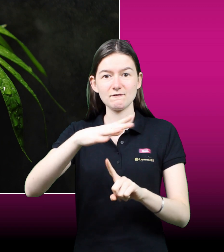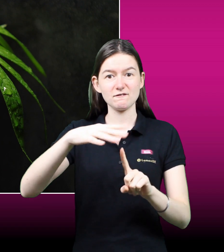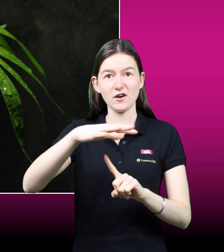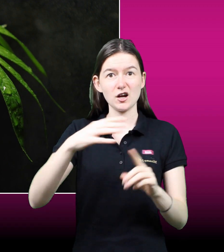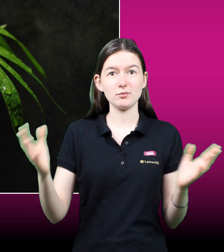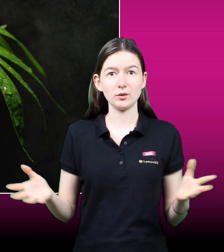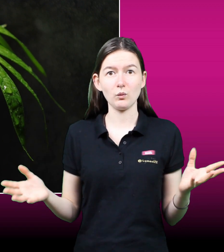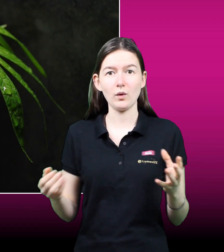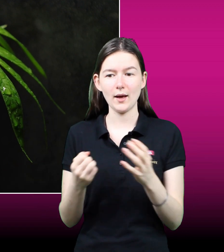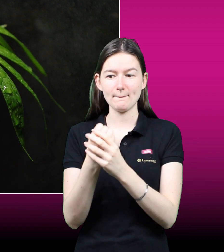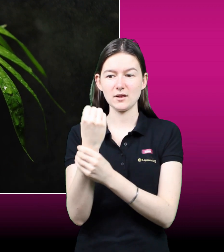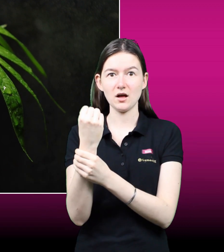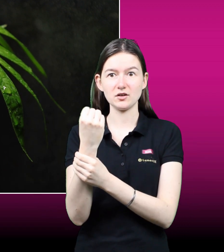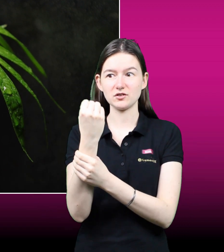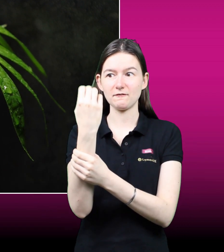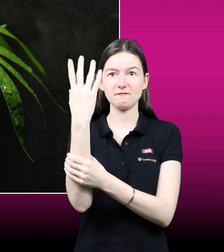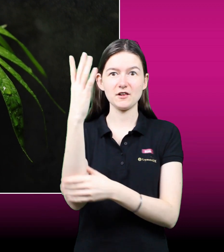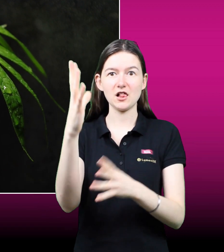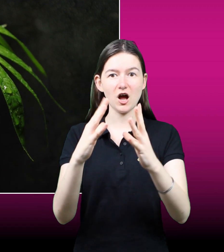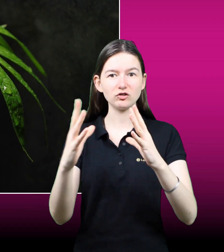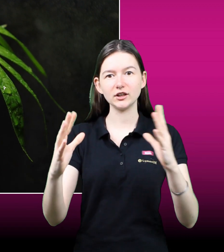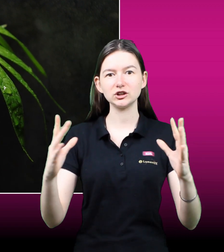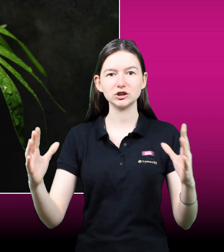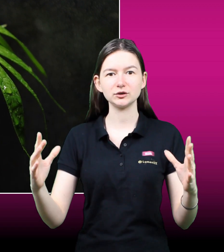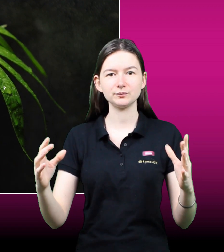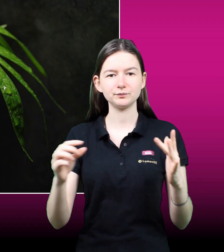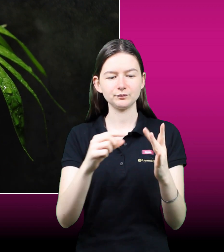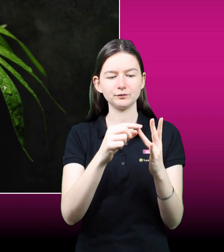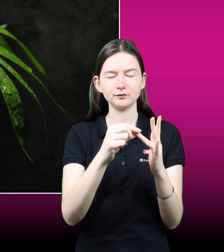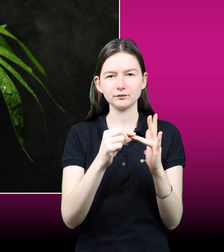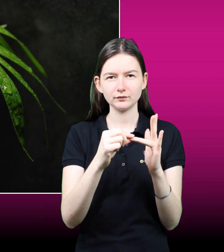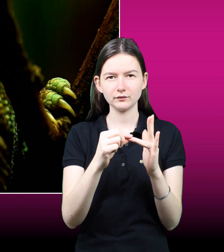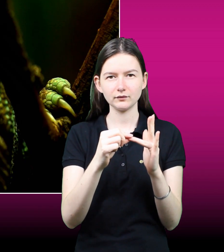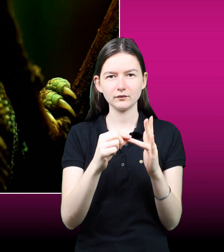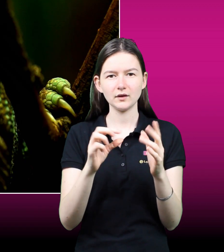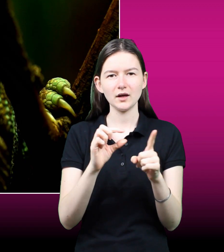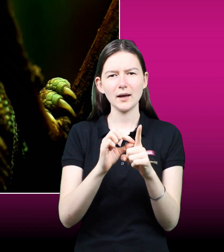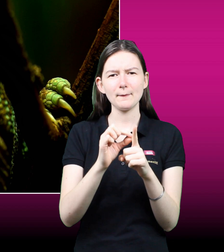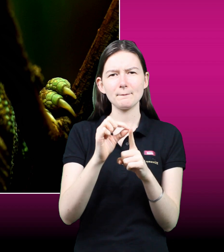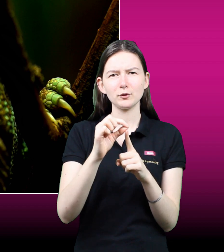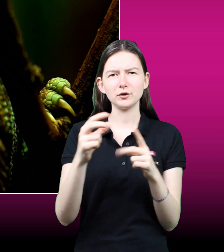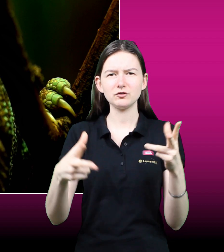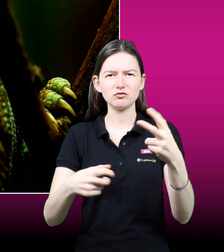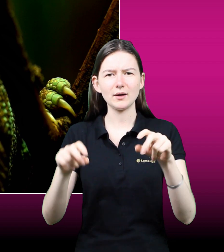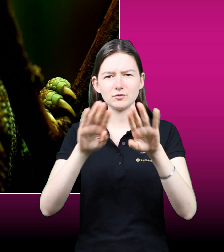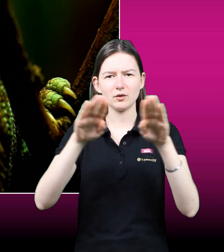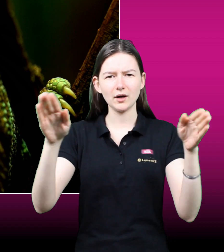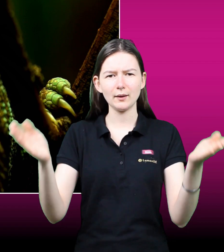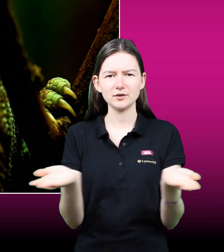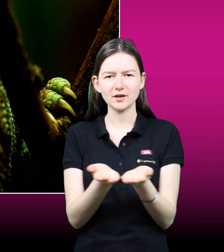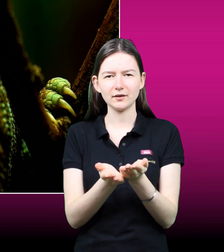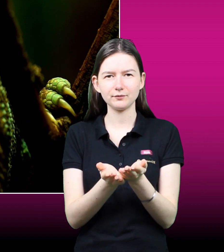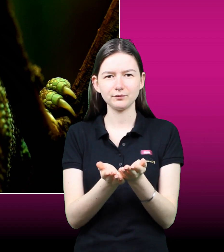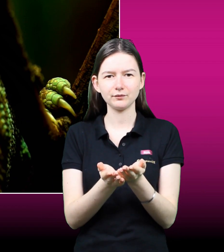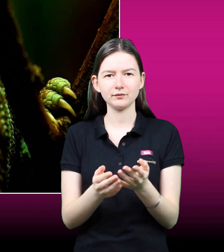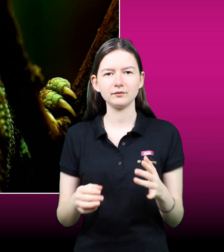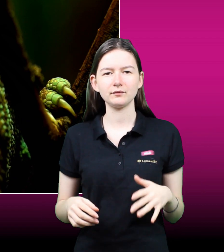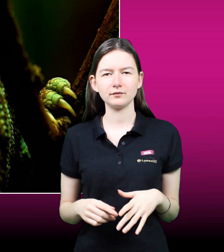where plants flourish, enrich your reptile's habitat, and improve animal welfare by increasing usable visible light